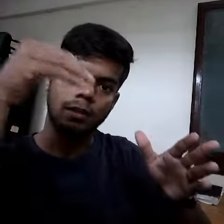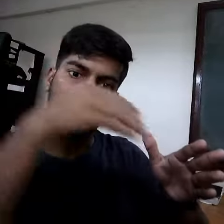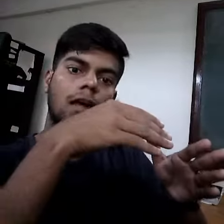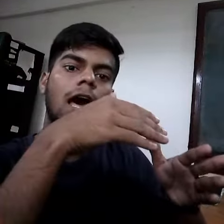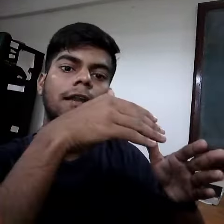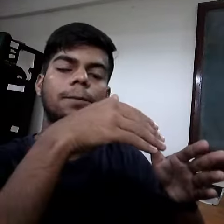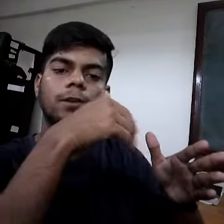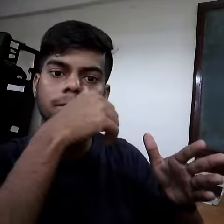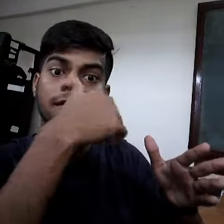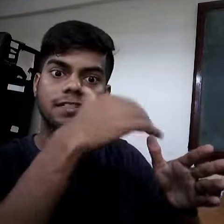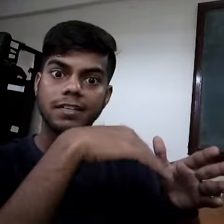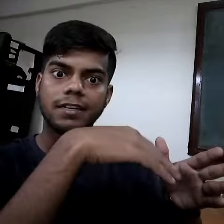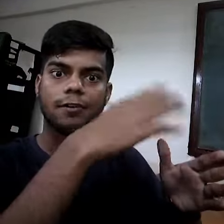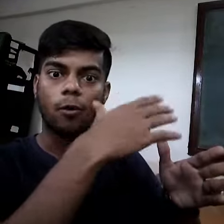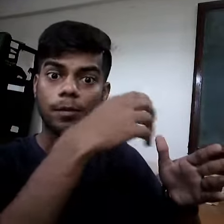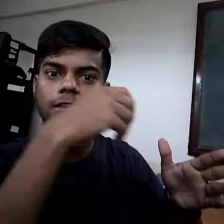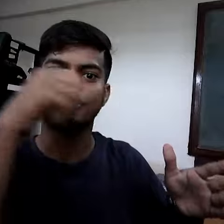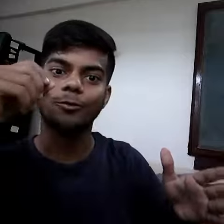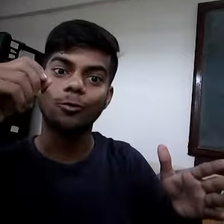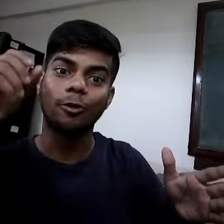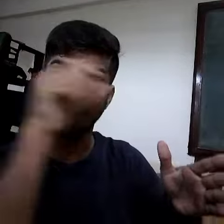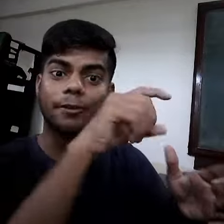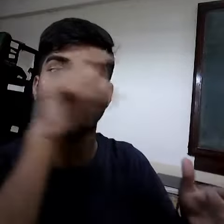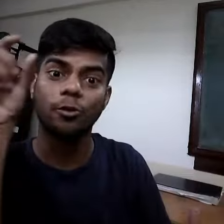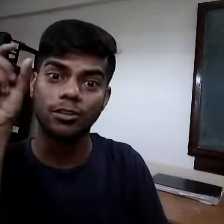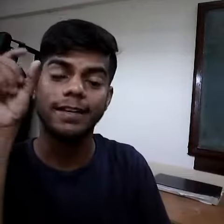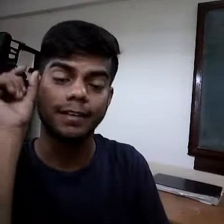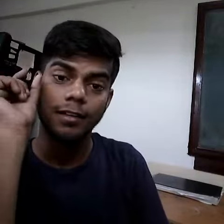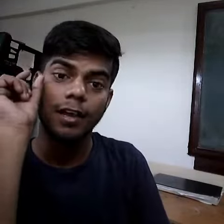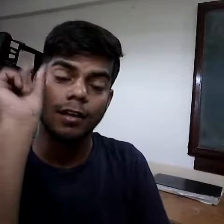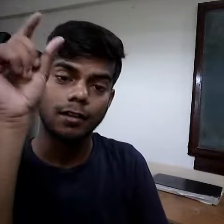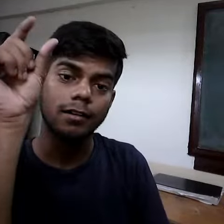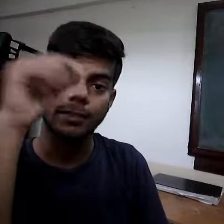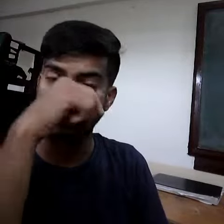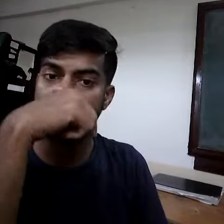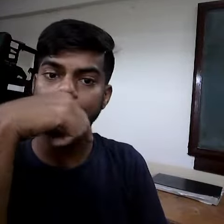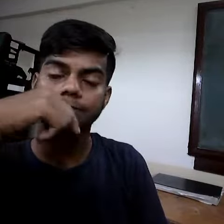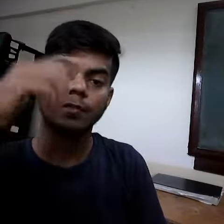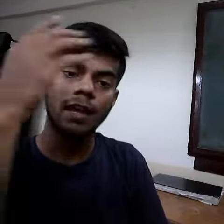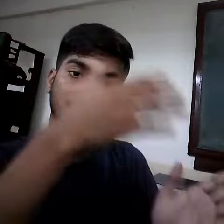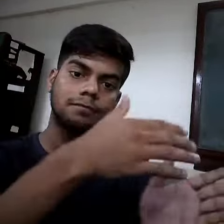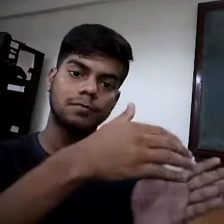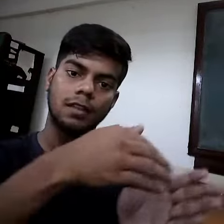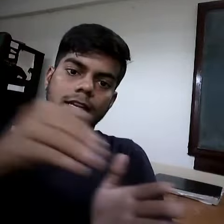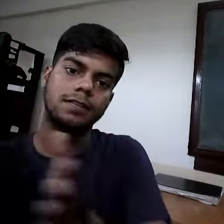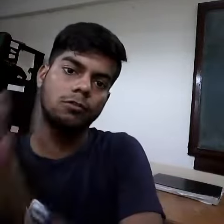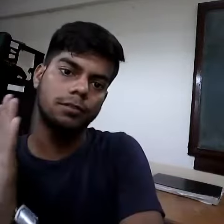RNA polymerase inter-code, whatever code on the DNA and release out